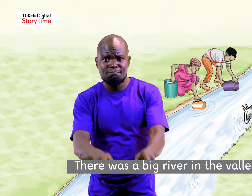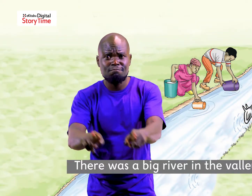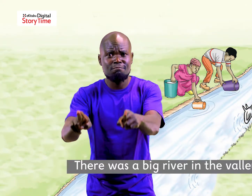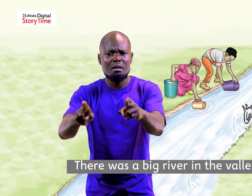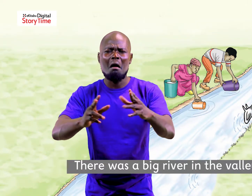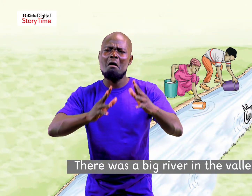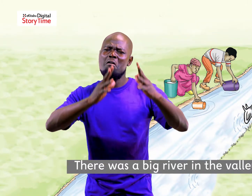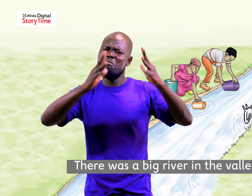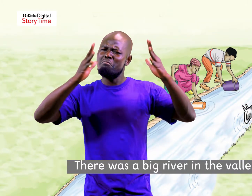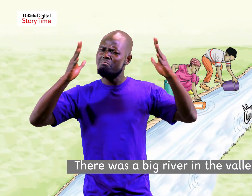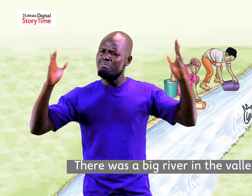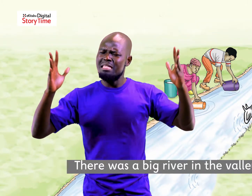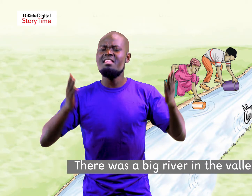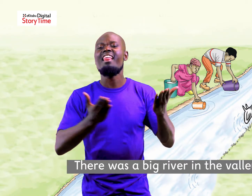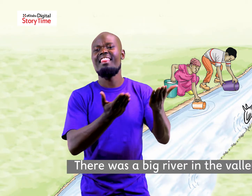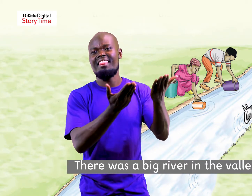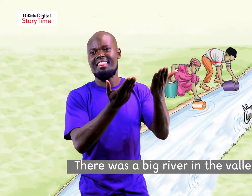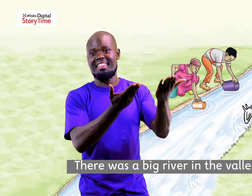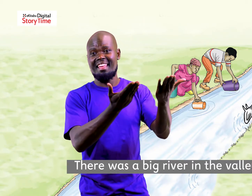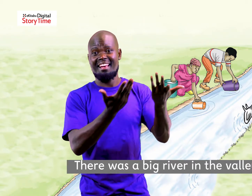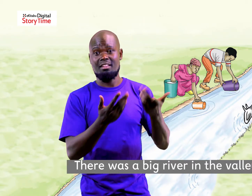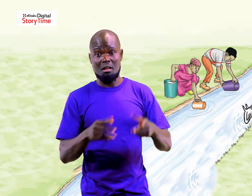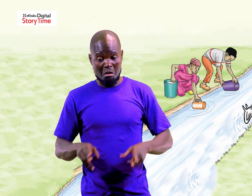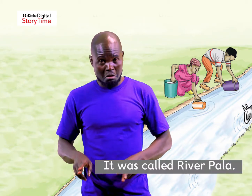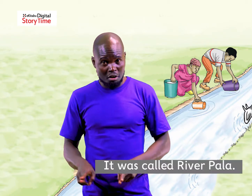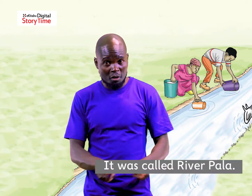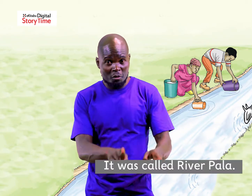there was a big river in the valley